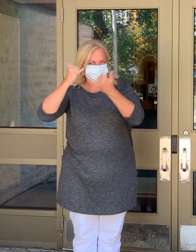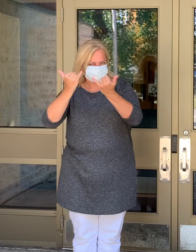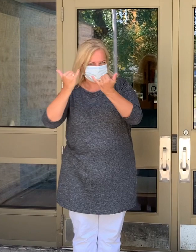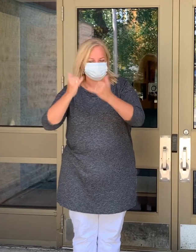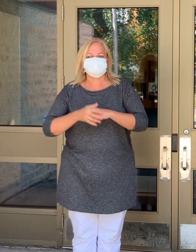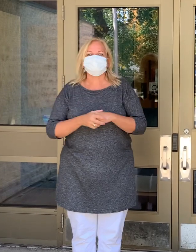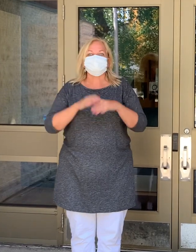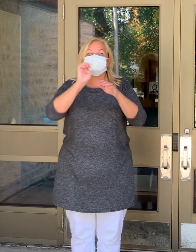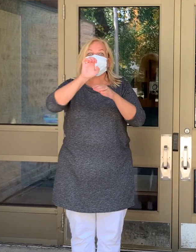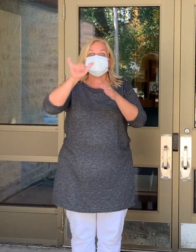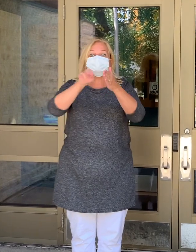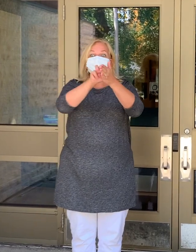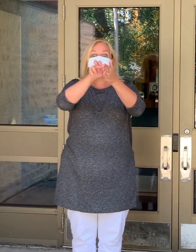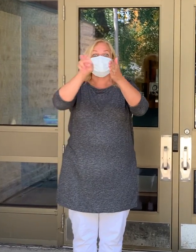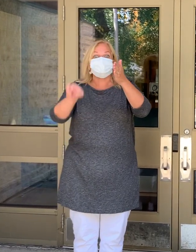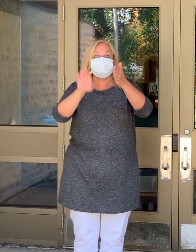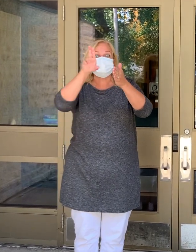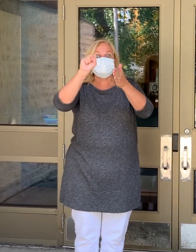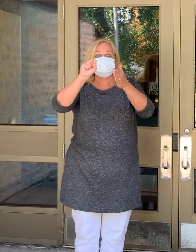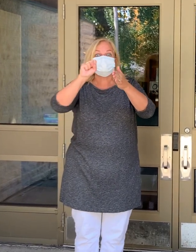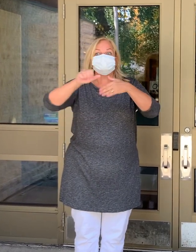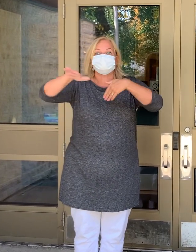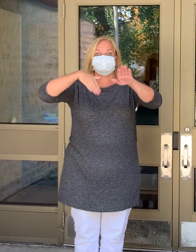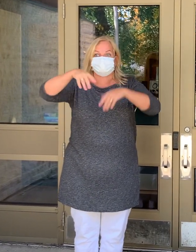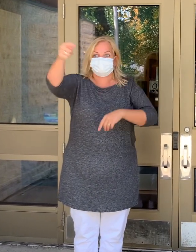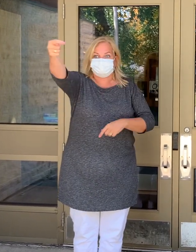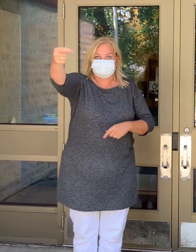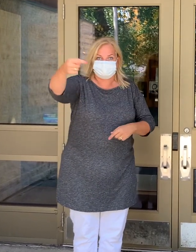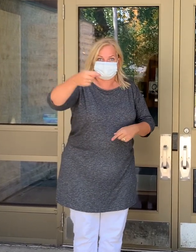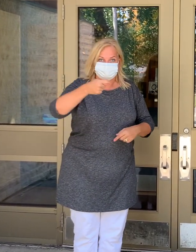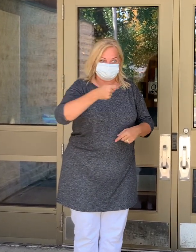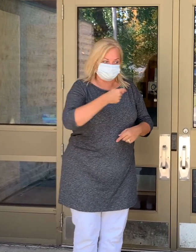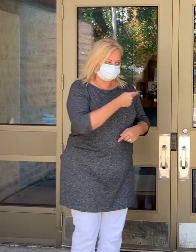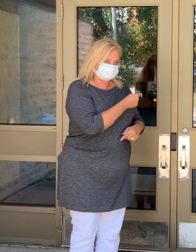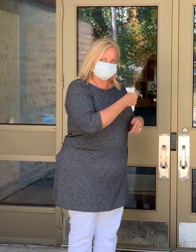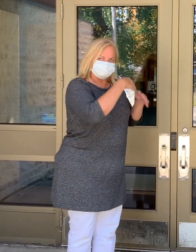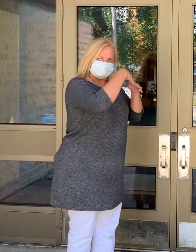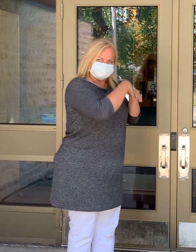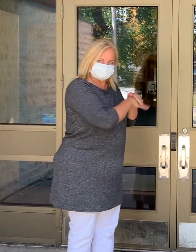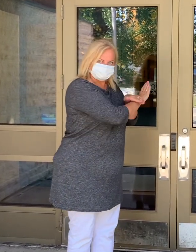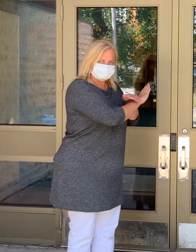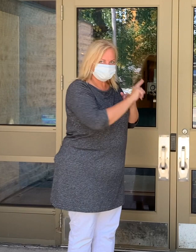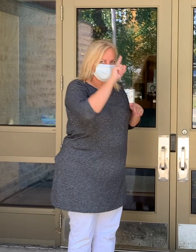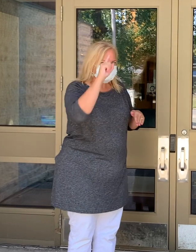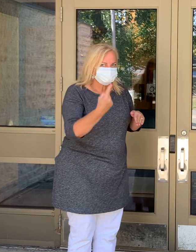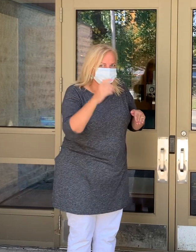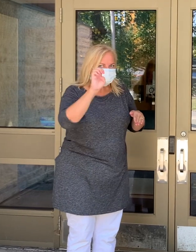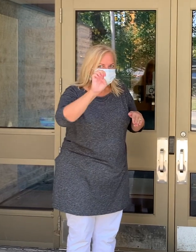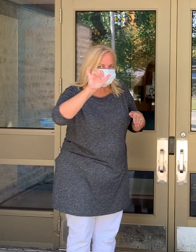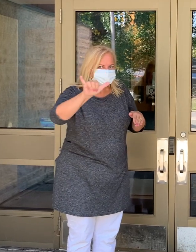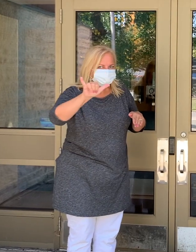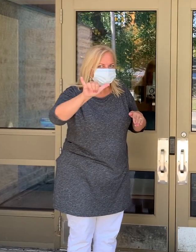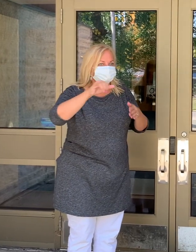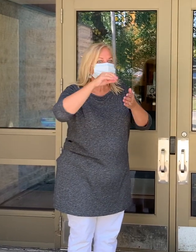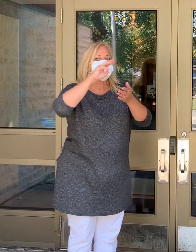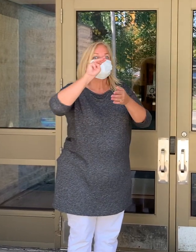show you first what the early years process is. When they come off the bus, they'll be coming down the walk and into this